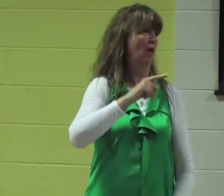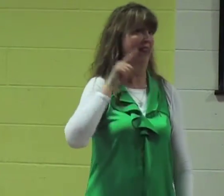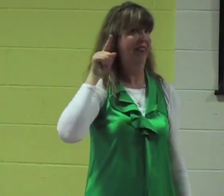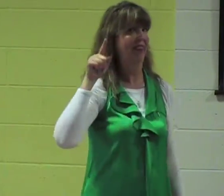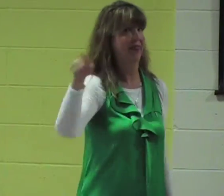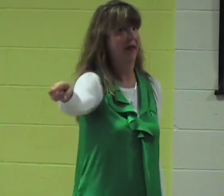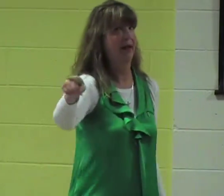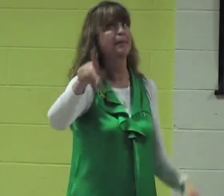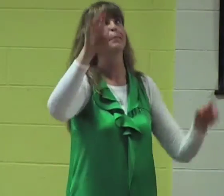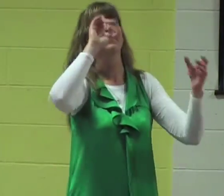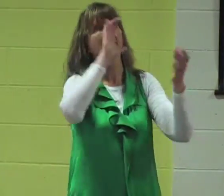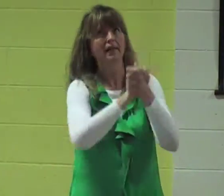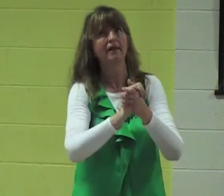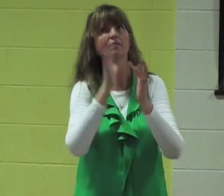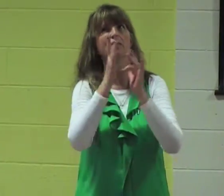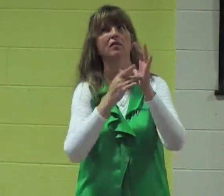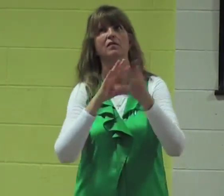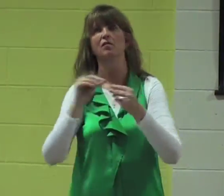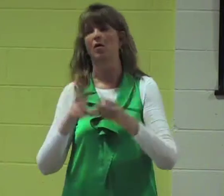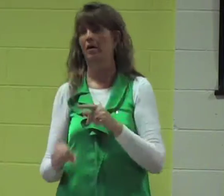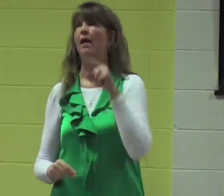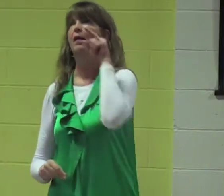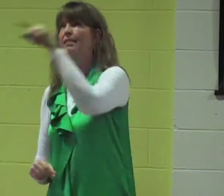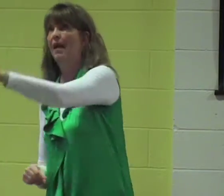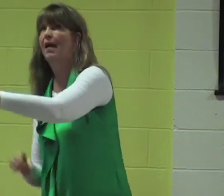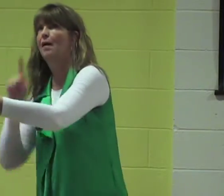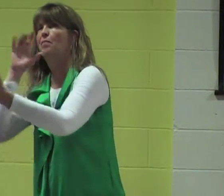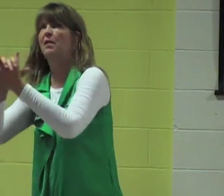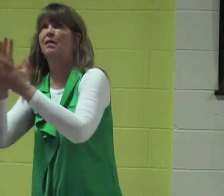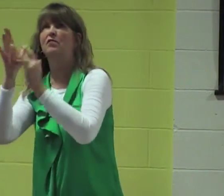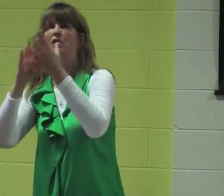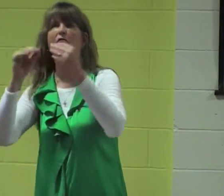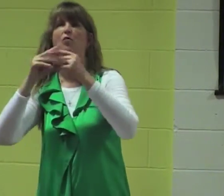our cross and follow and that those who see us